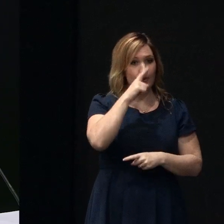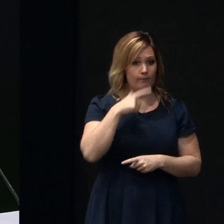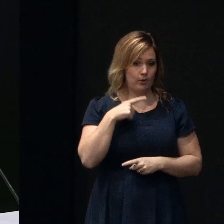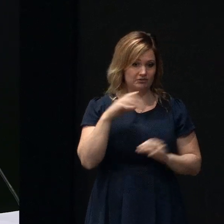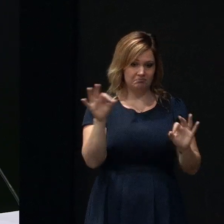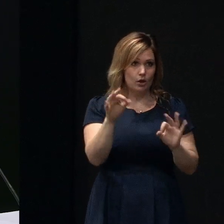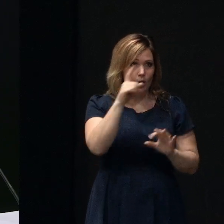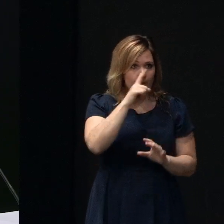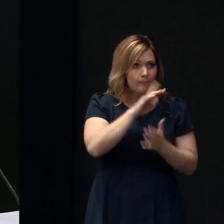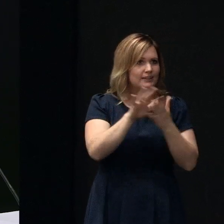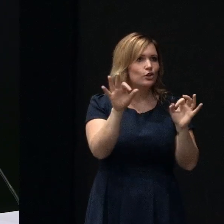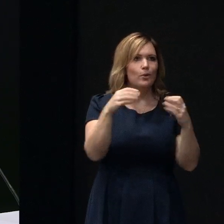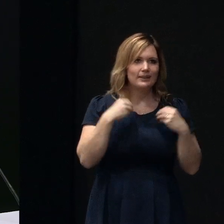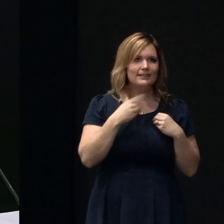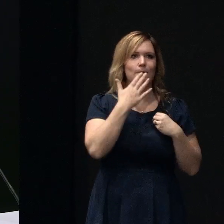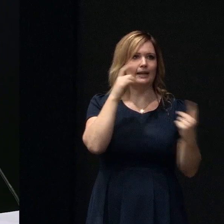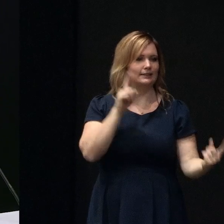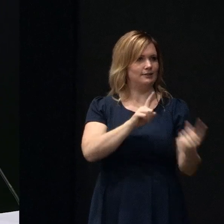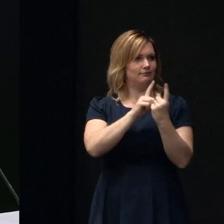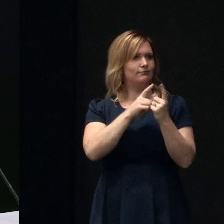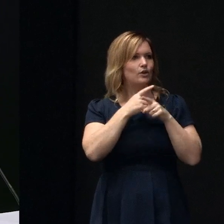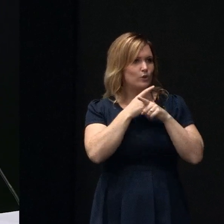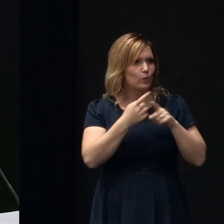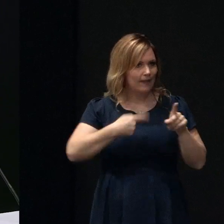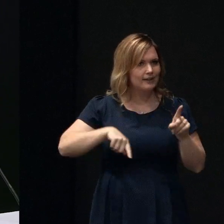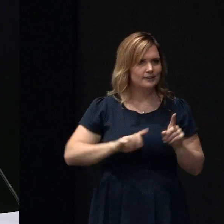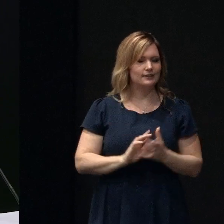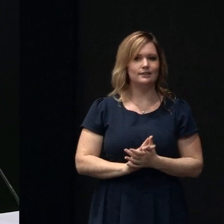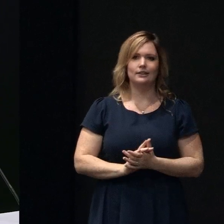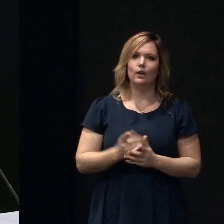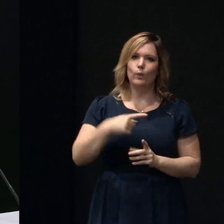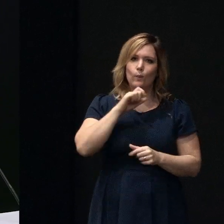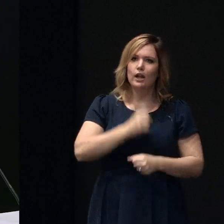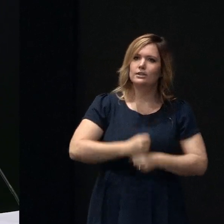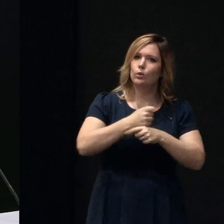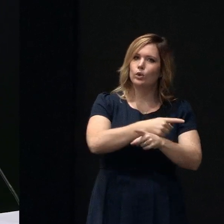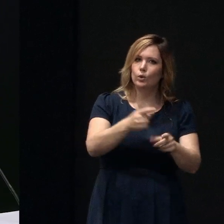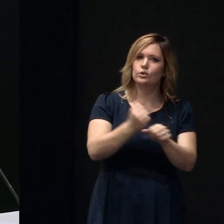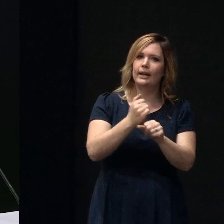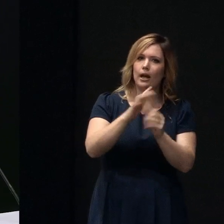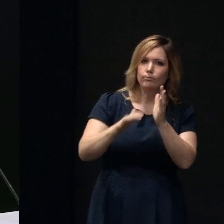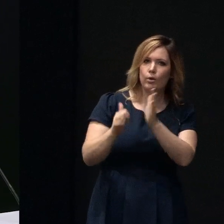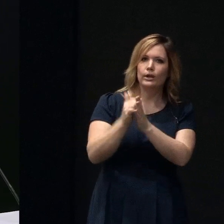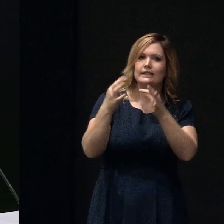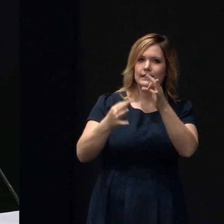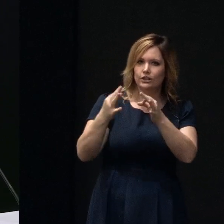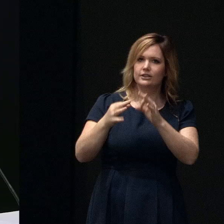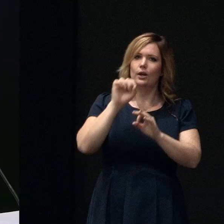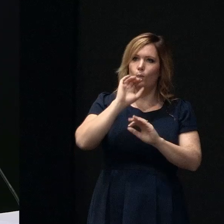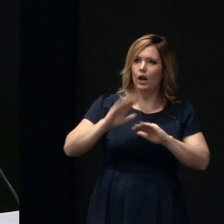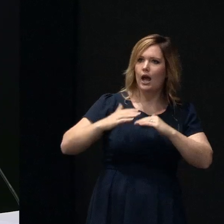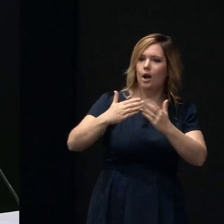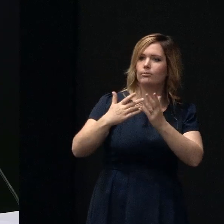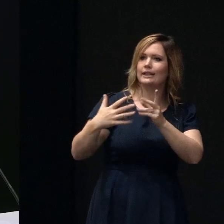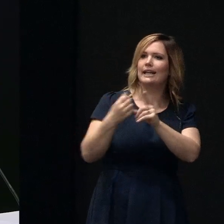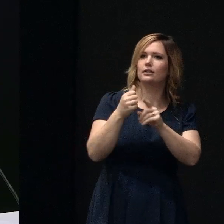don't have a business so please engage with us we will support you to make appropriate decisions and support you with appropriate advice or